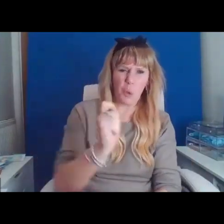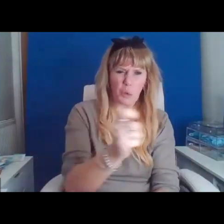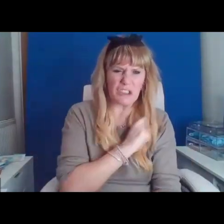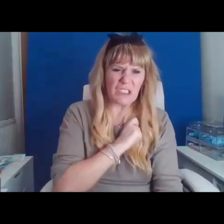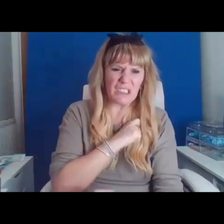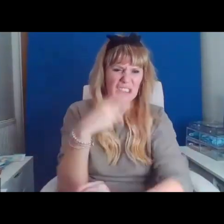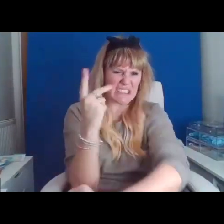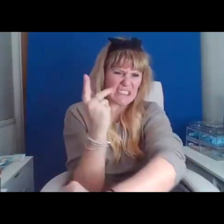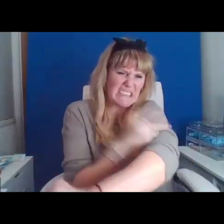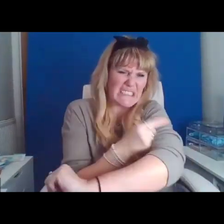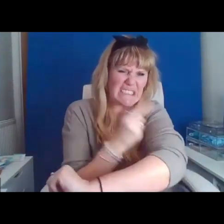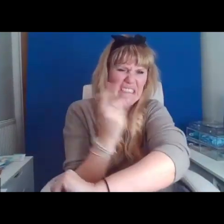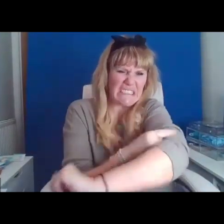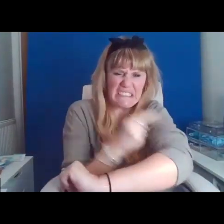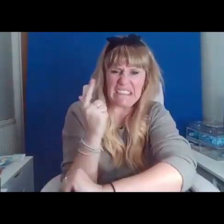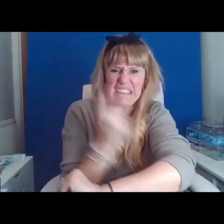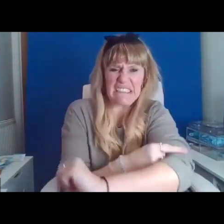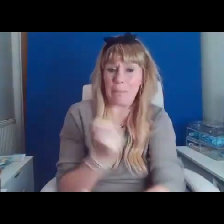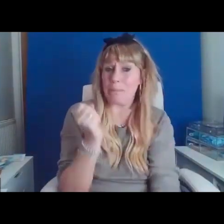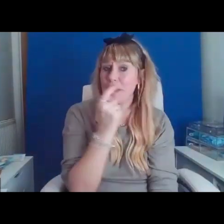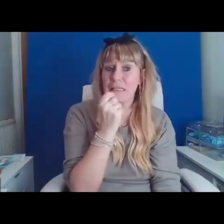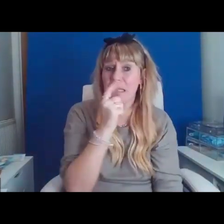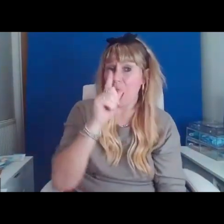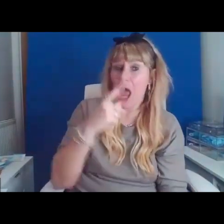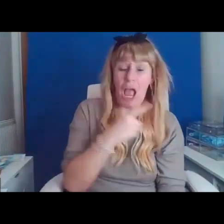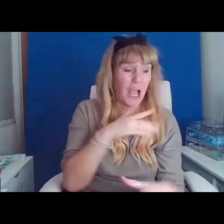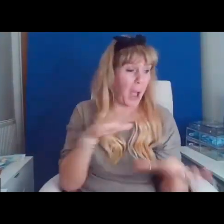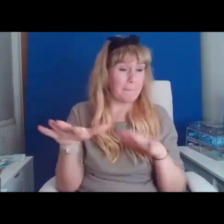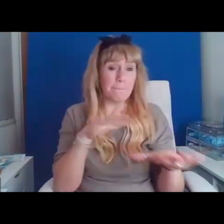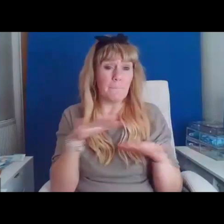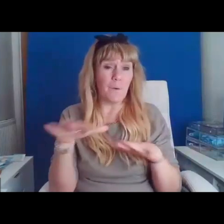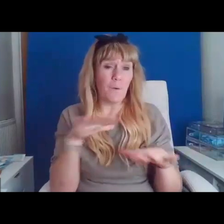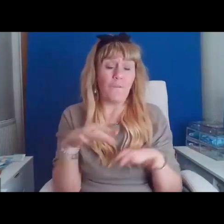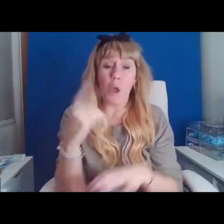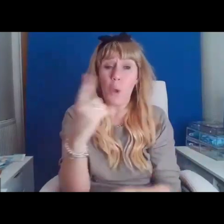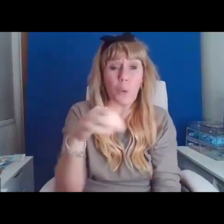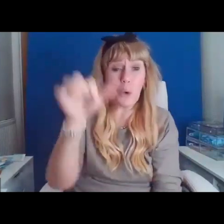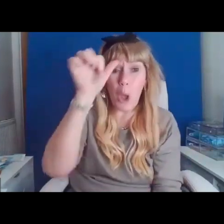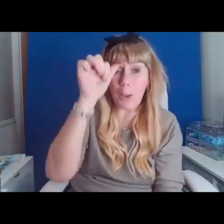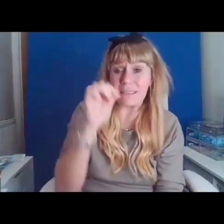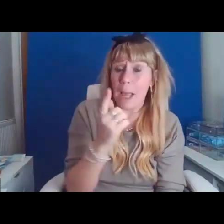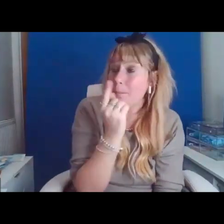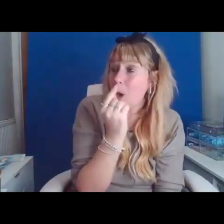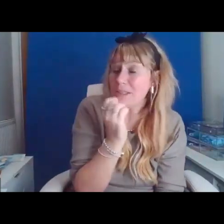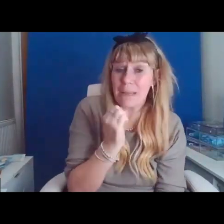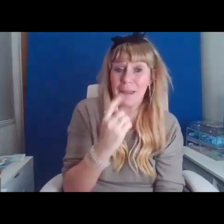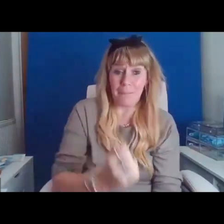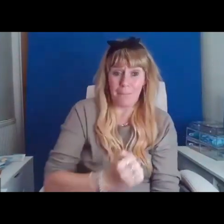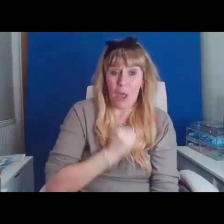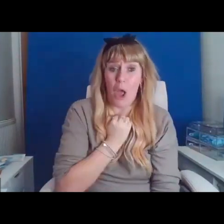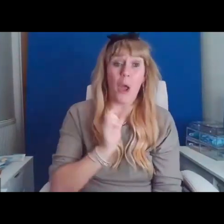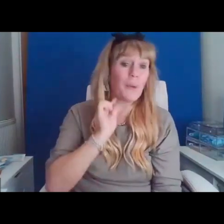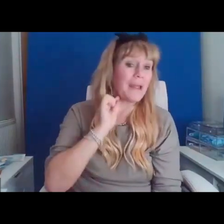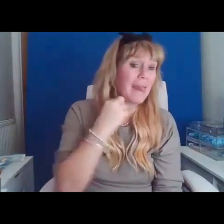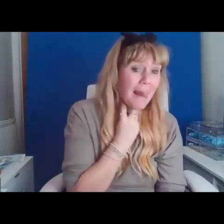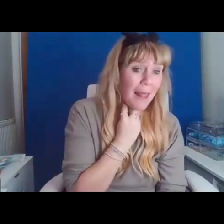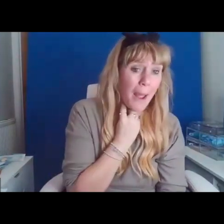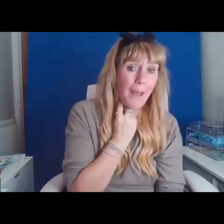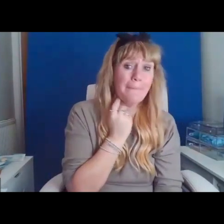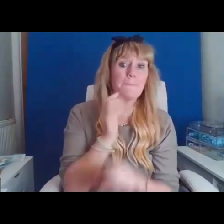can't move. Who knows? I might have been my own killer. Pushed myself over the cliff.